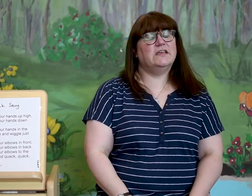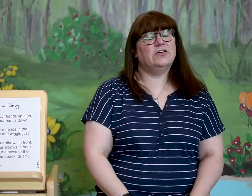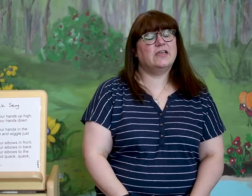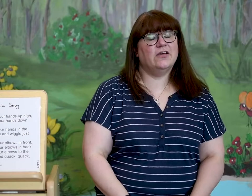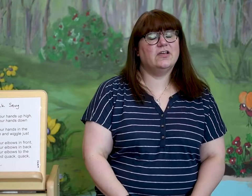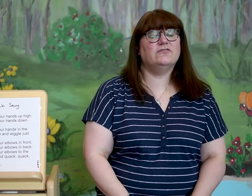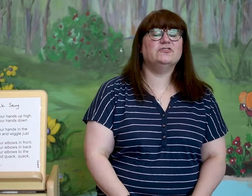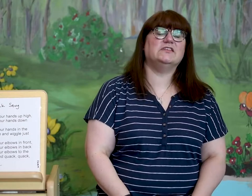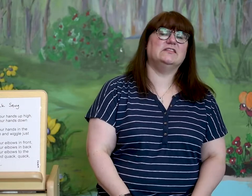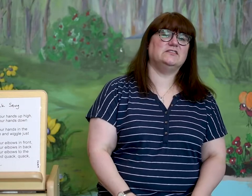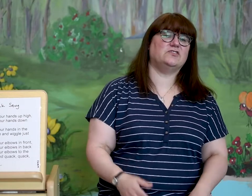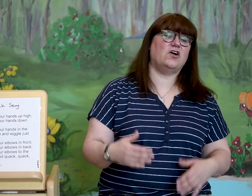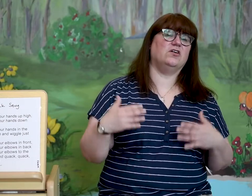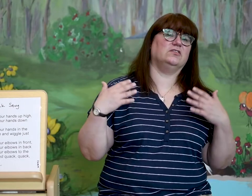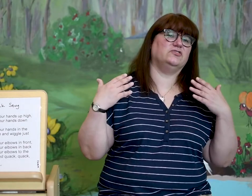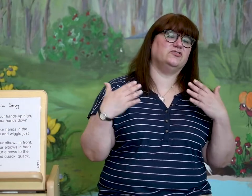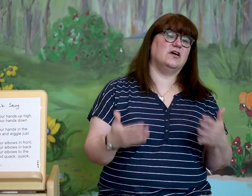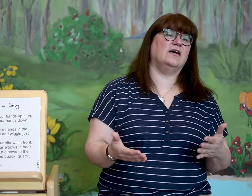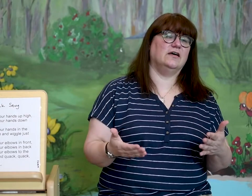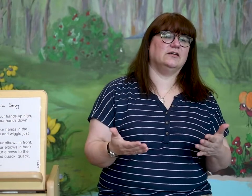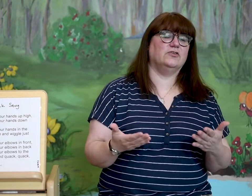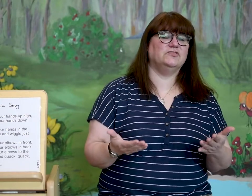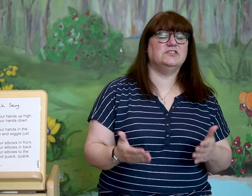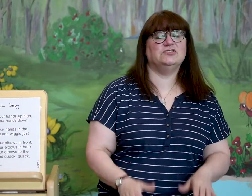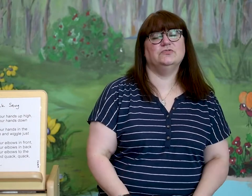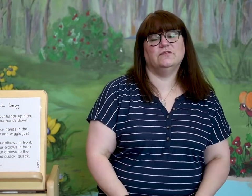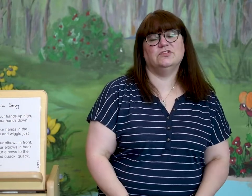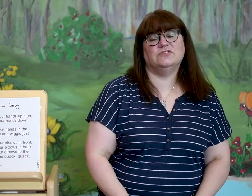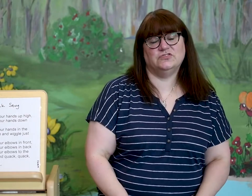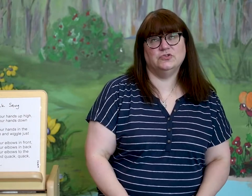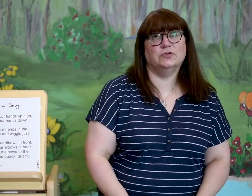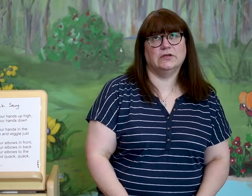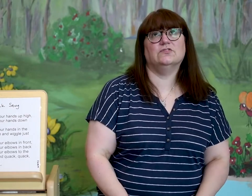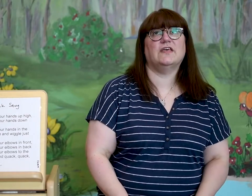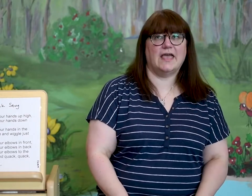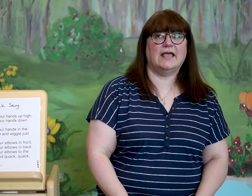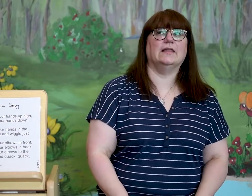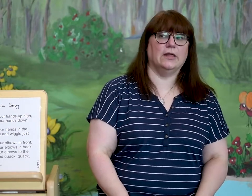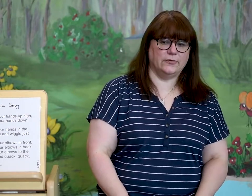caregivers, this song goes to the tune of Do Your Ears Hang Low.